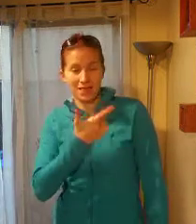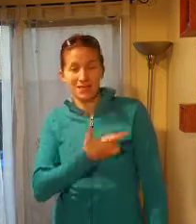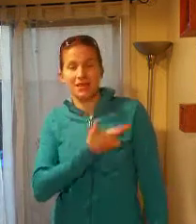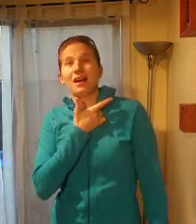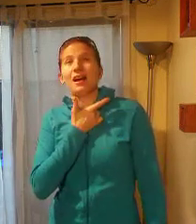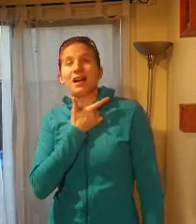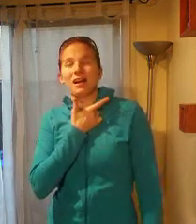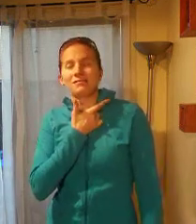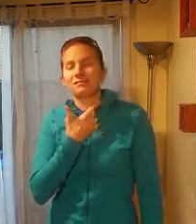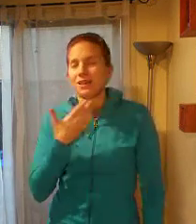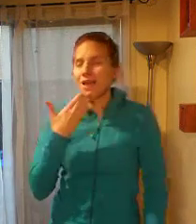well.